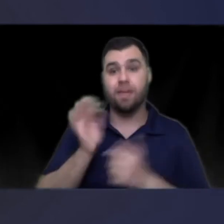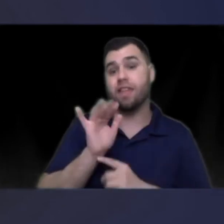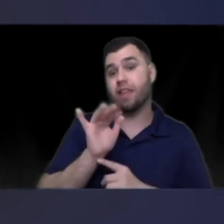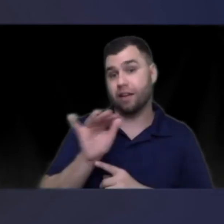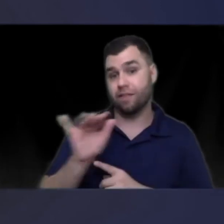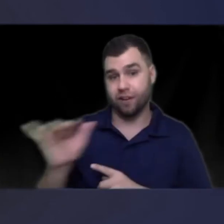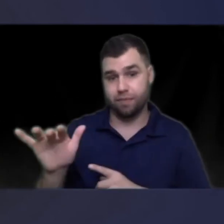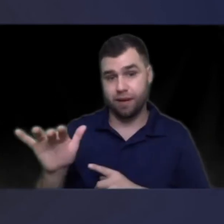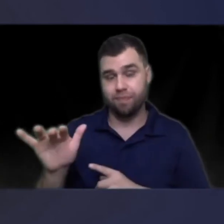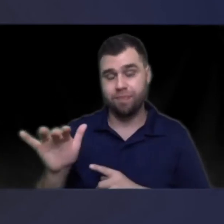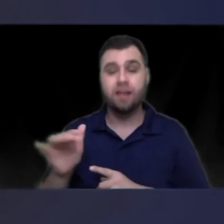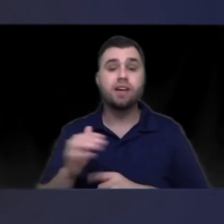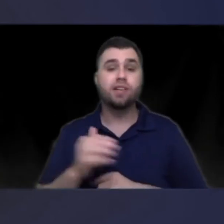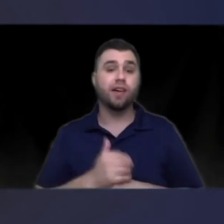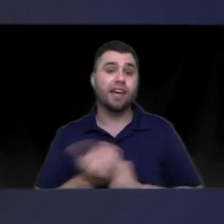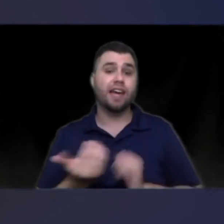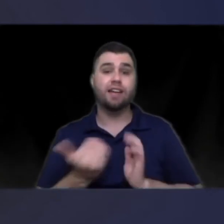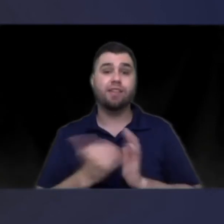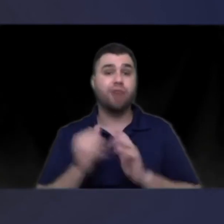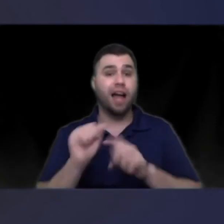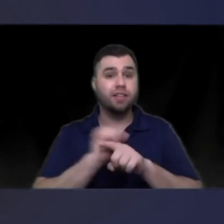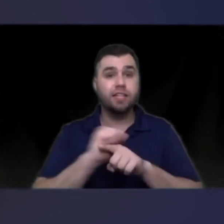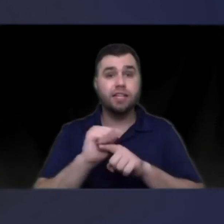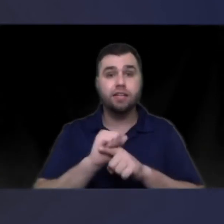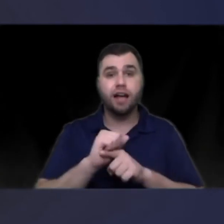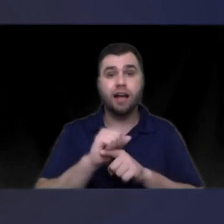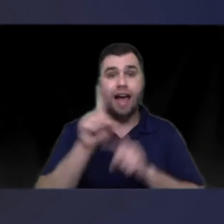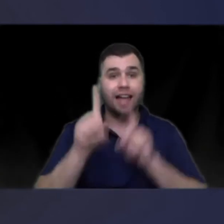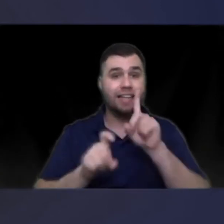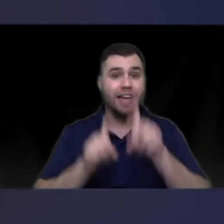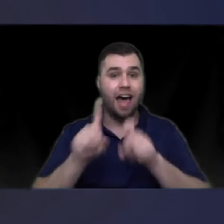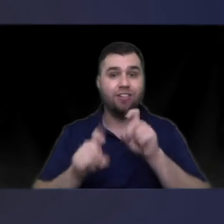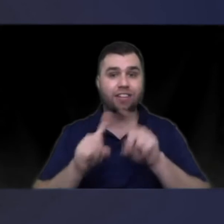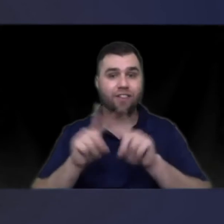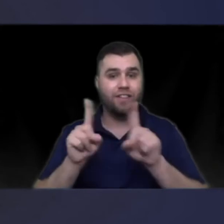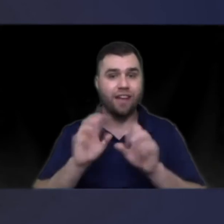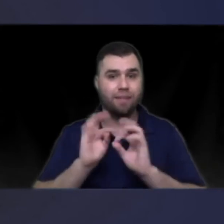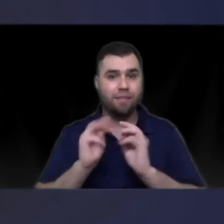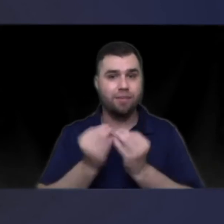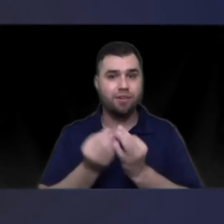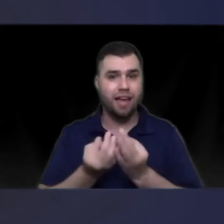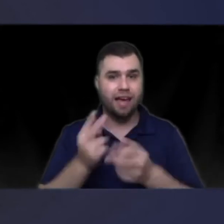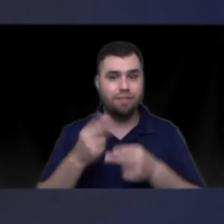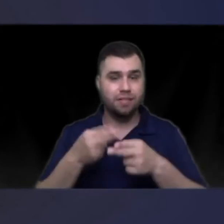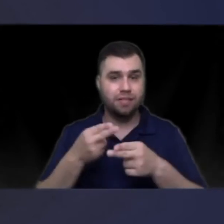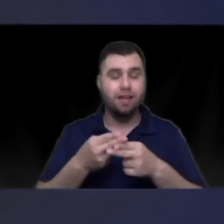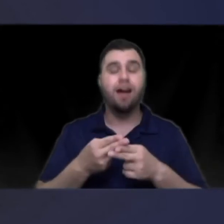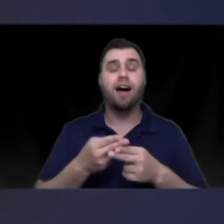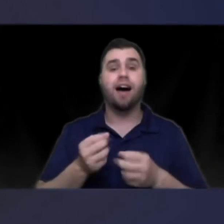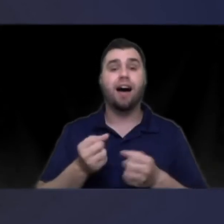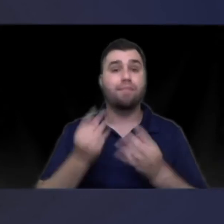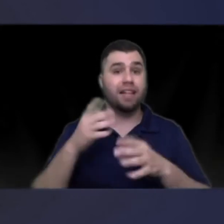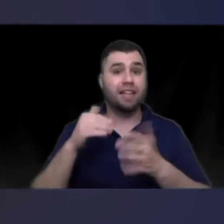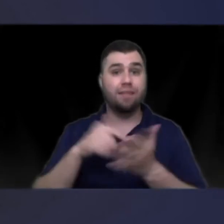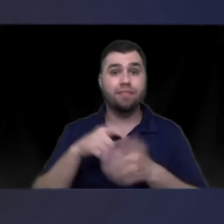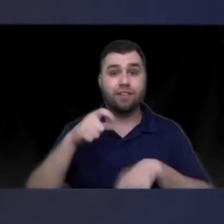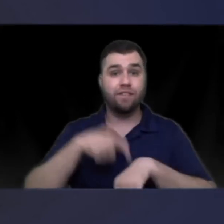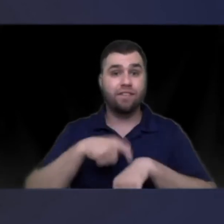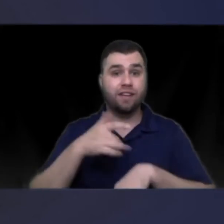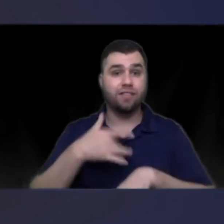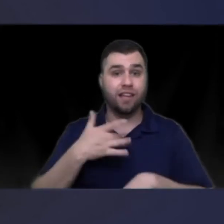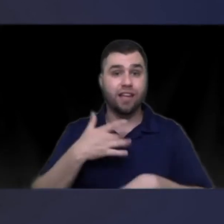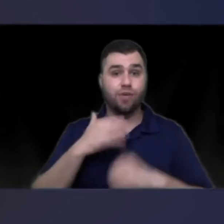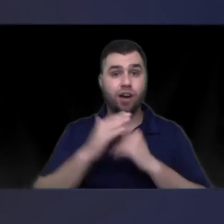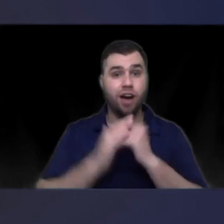and then they can think so so again practice these asking how different family members names many times if you